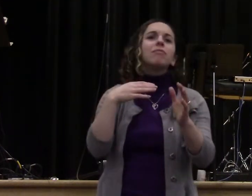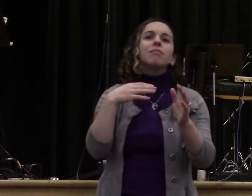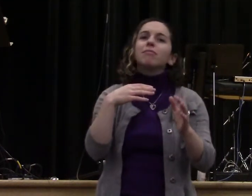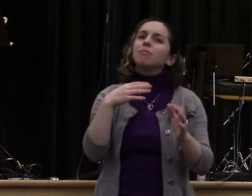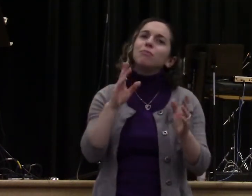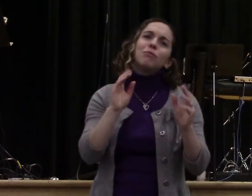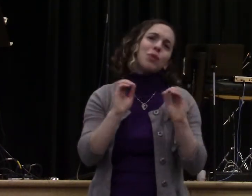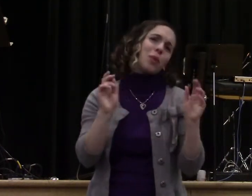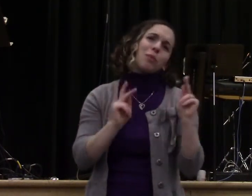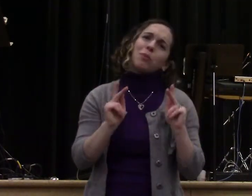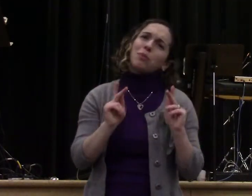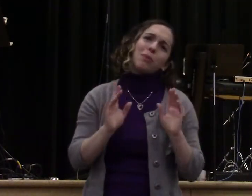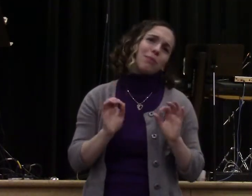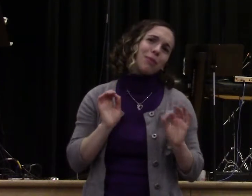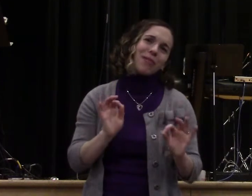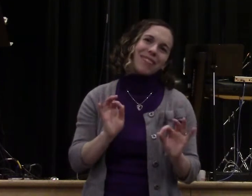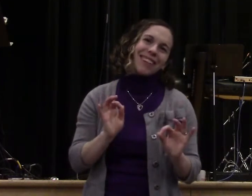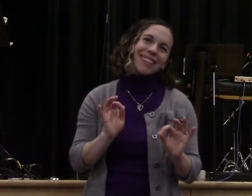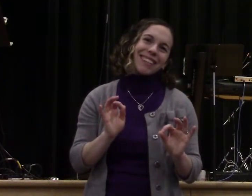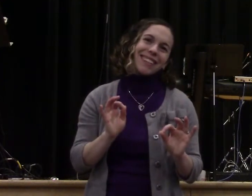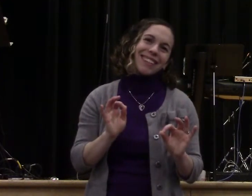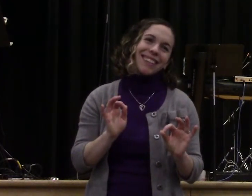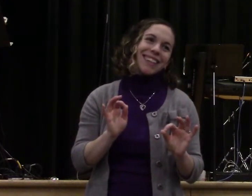Hallelujah. The enemy wants to destroy your relationships at home.